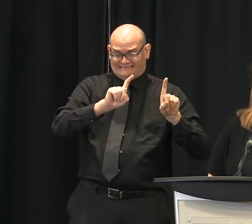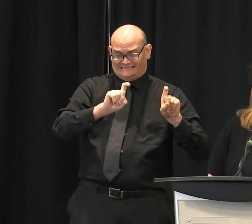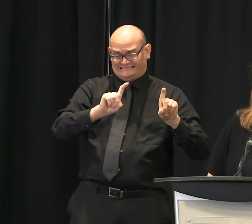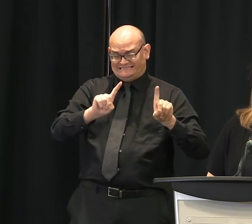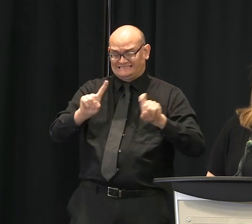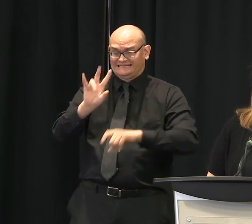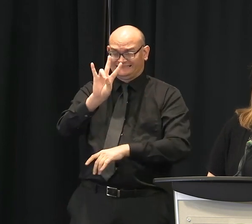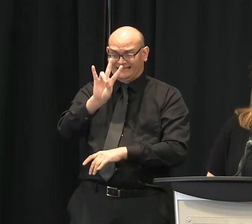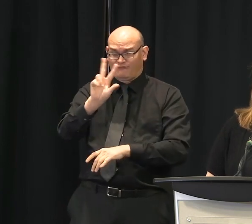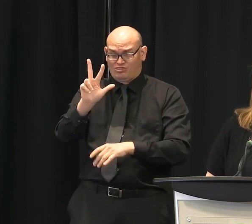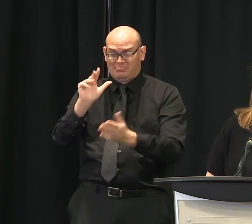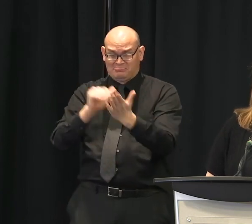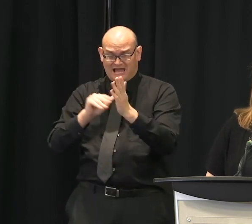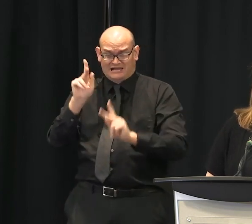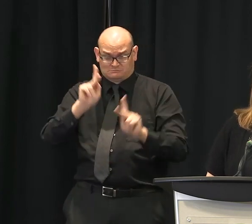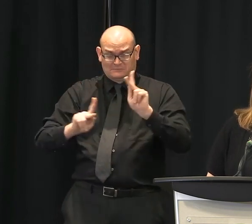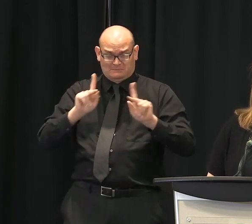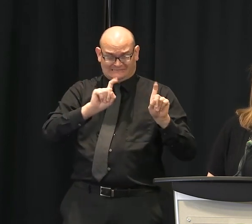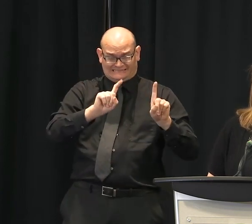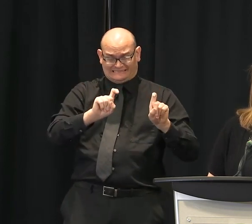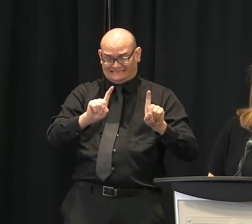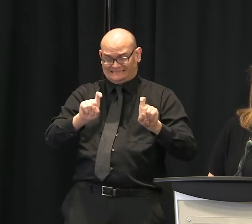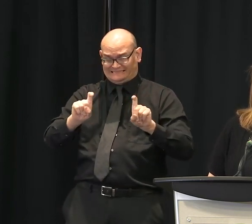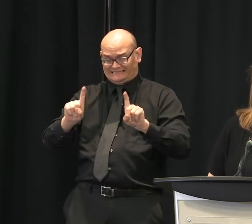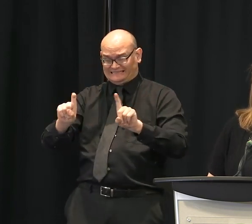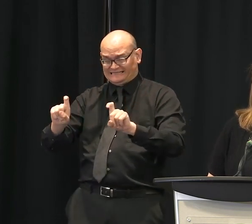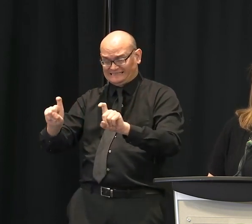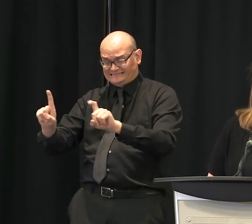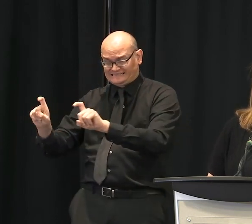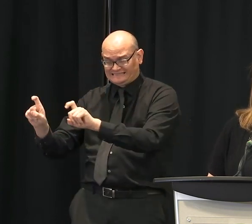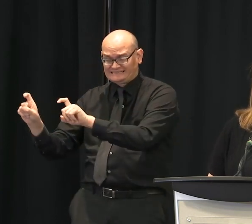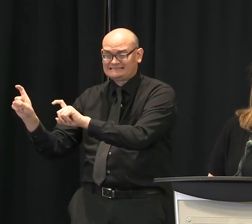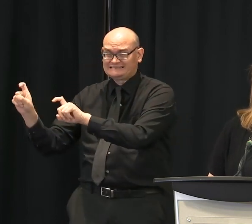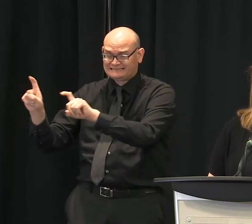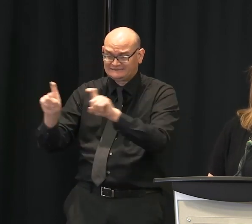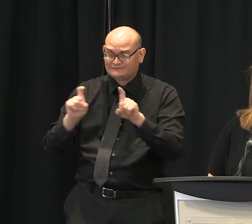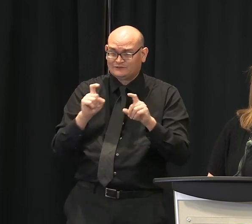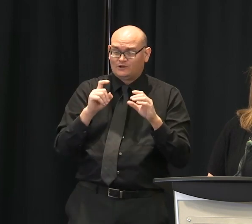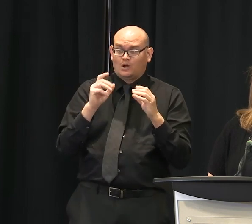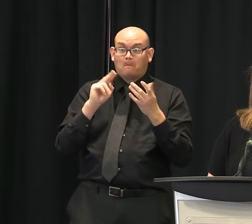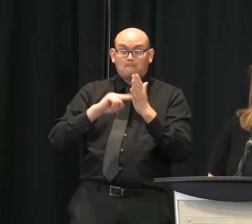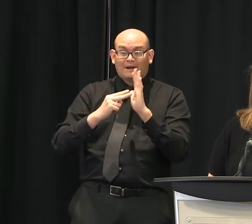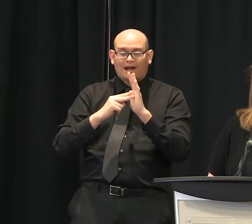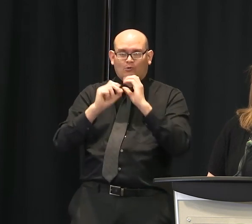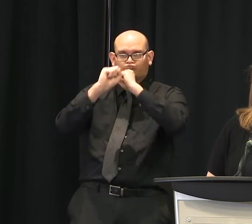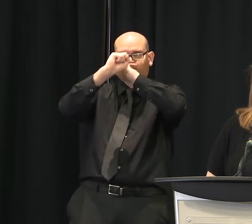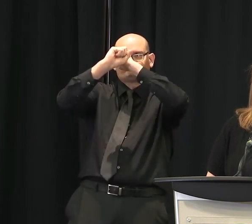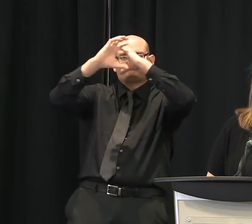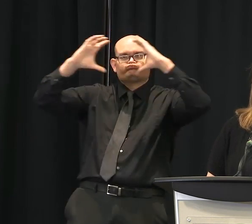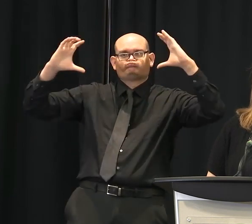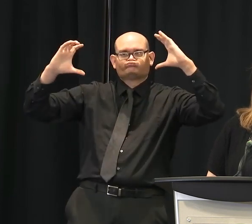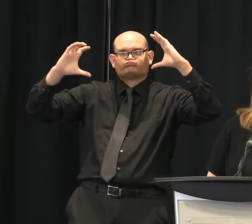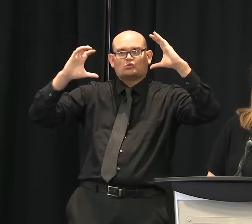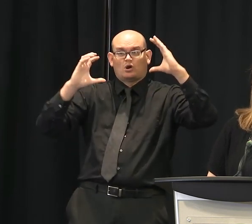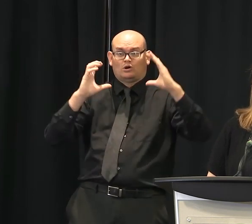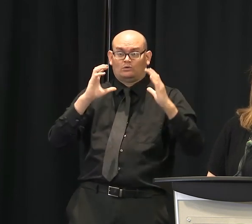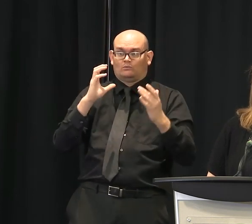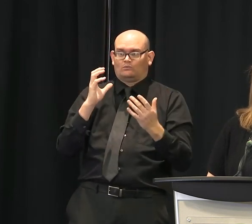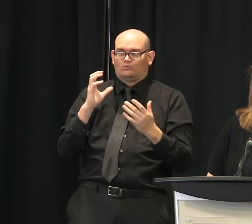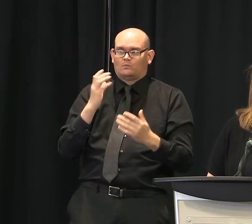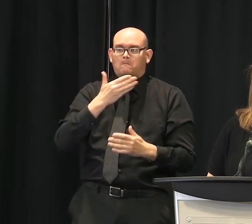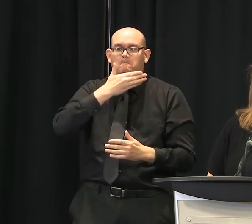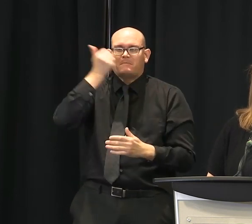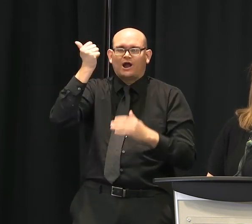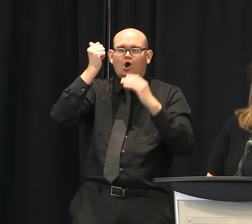interventions and that will allow us to transition safely into reopening and restoring the strong economy. And to assist us with